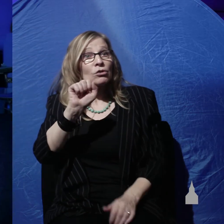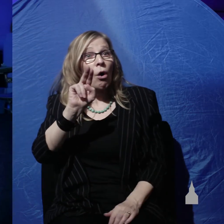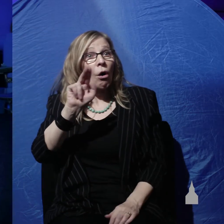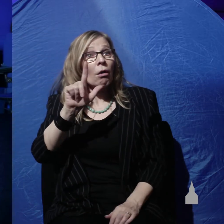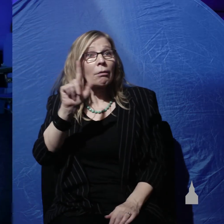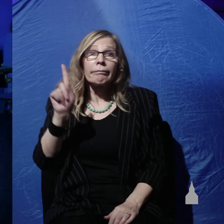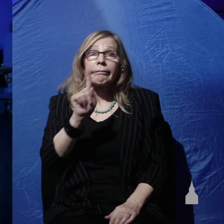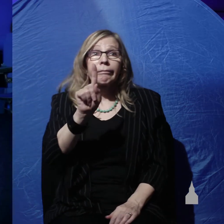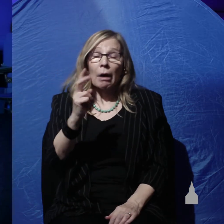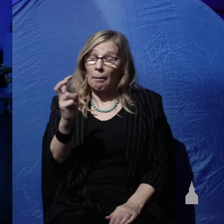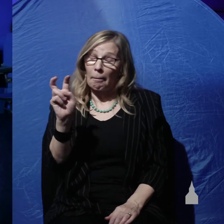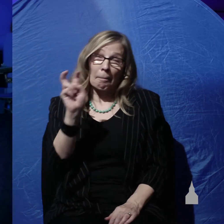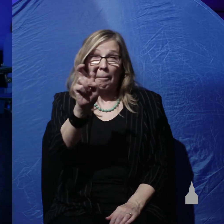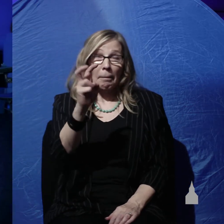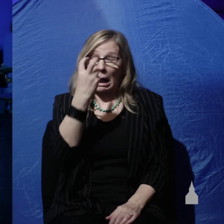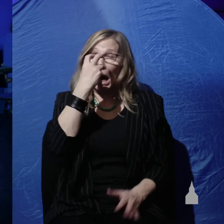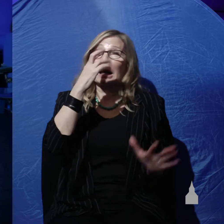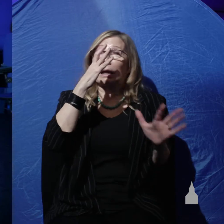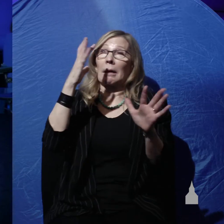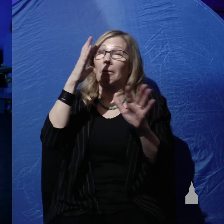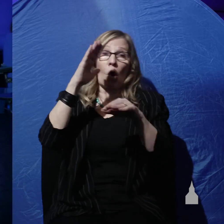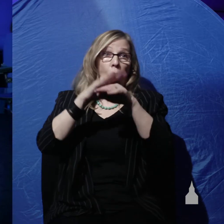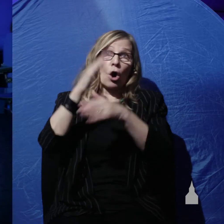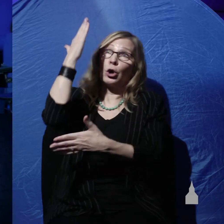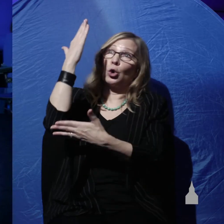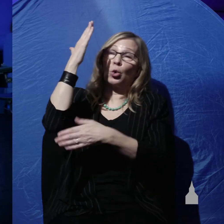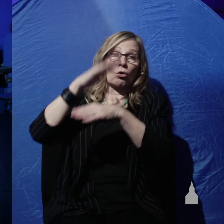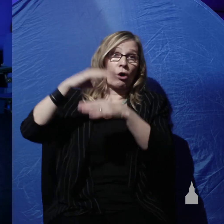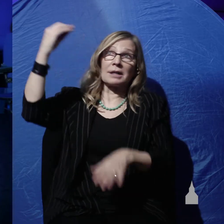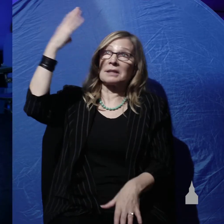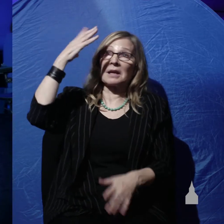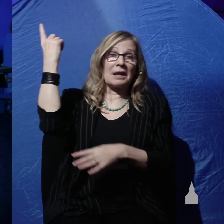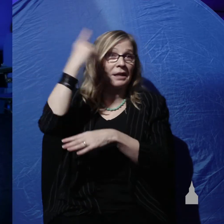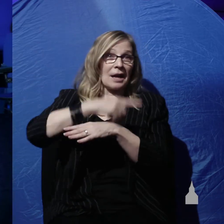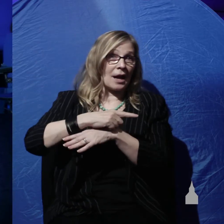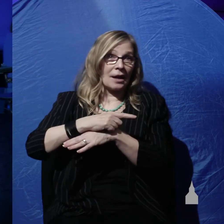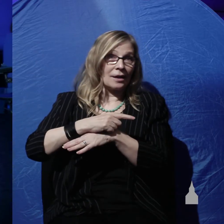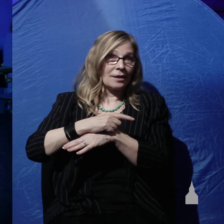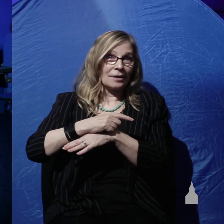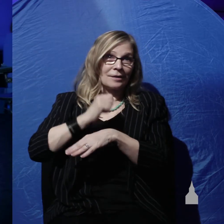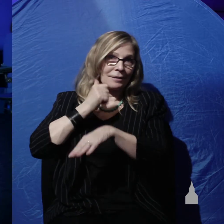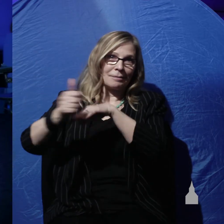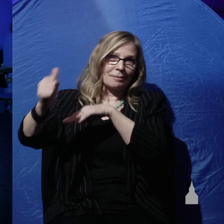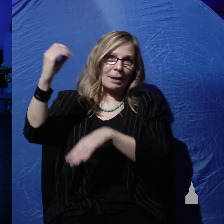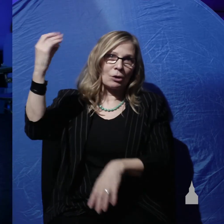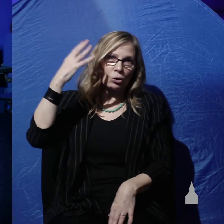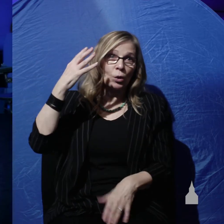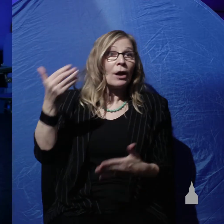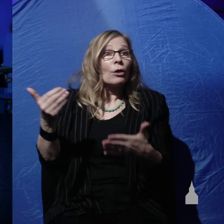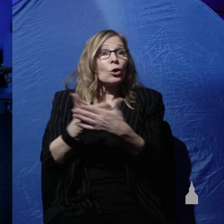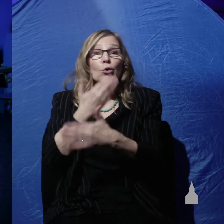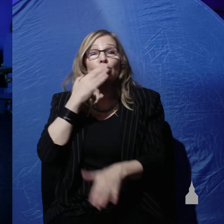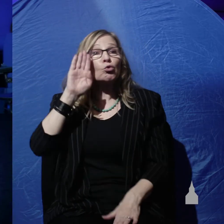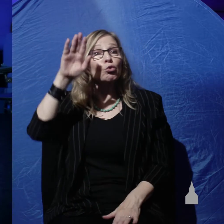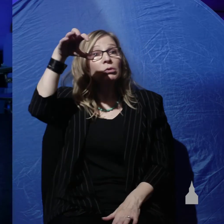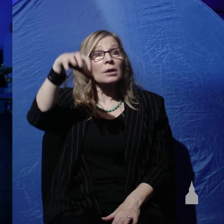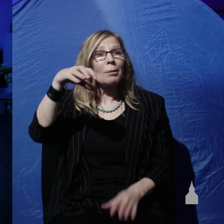at noon on a sunny day and it wasn't the sun. And in the New Jerusalem there won't be any sun or moon and there won't be any night.